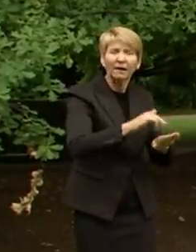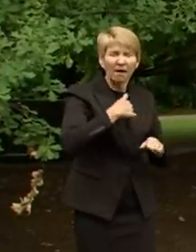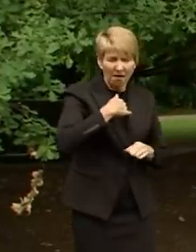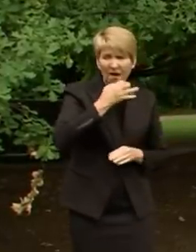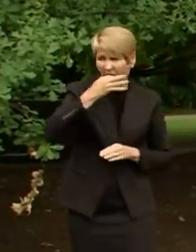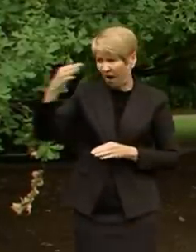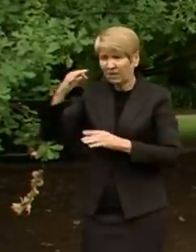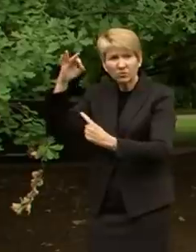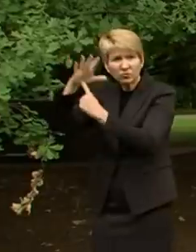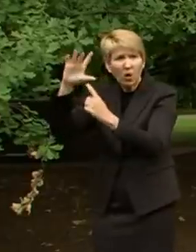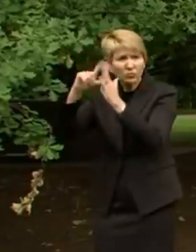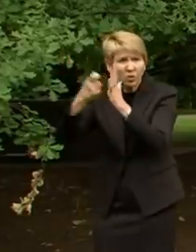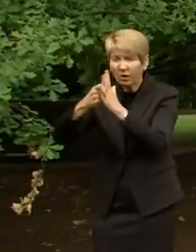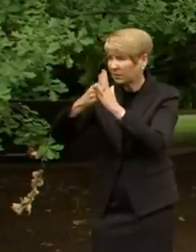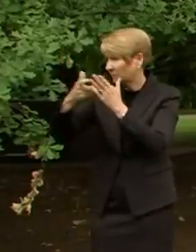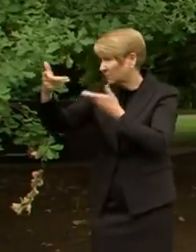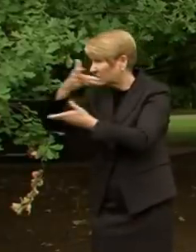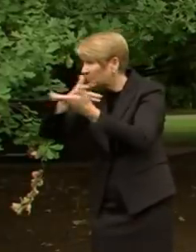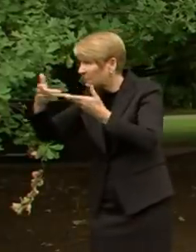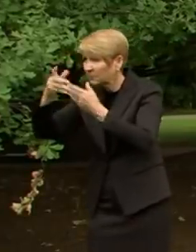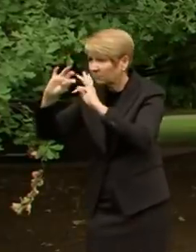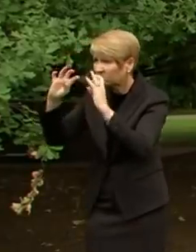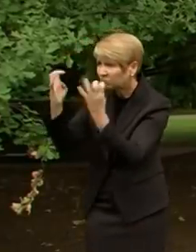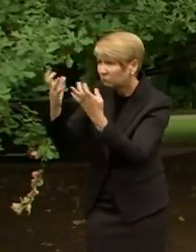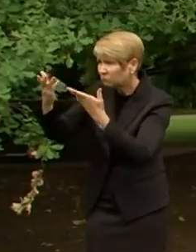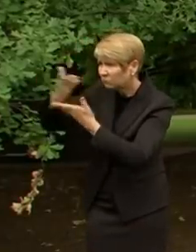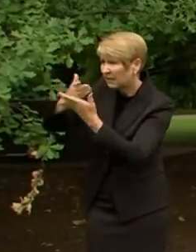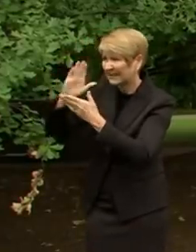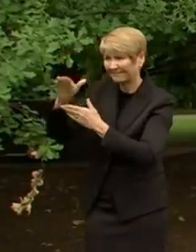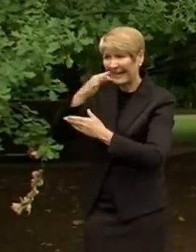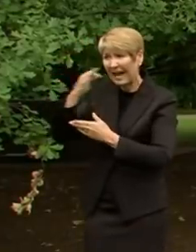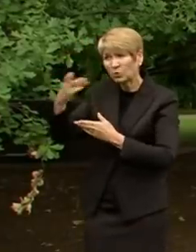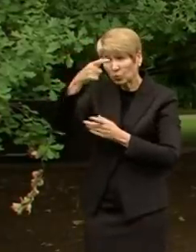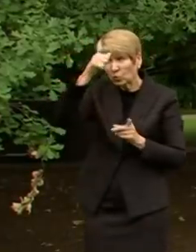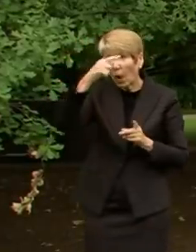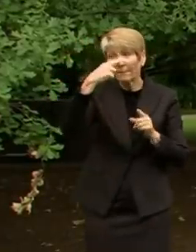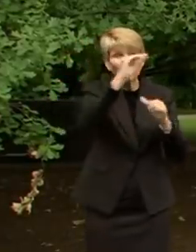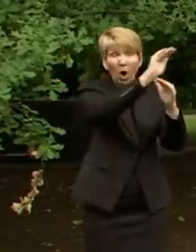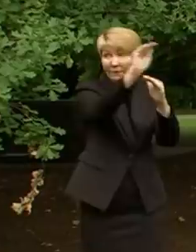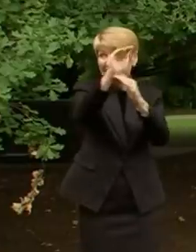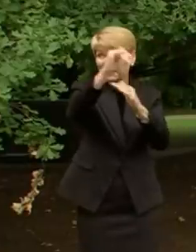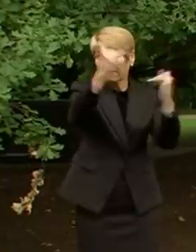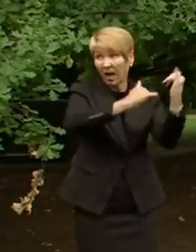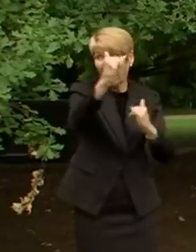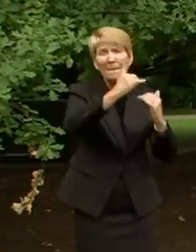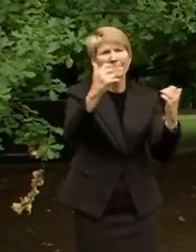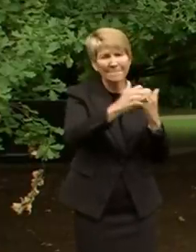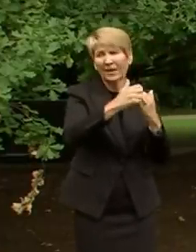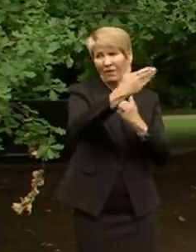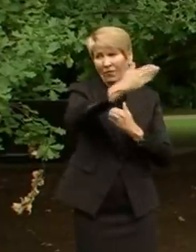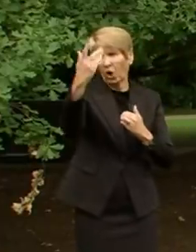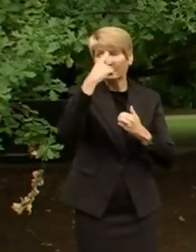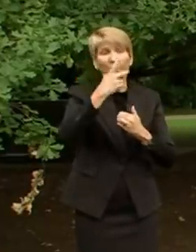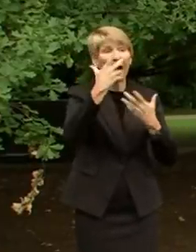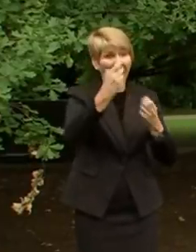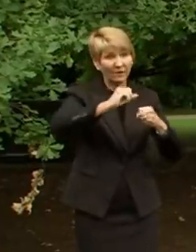this rapidly infectious, fast-moving and very, very infectious UK strain. I don't have, obviously, the outcomes of that